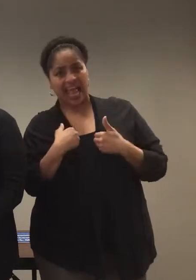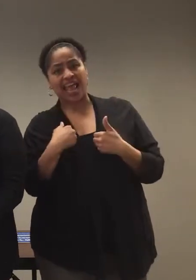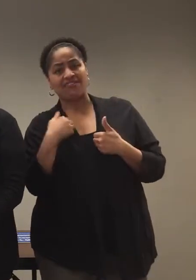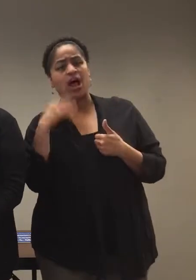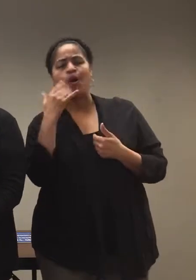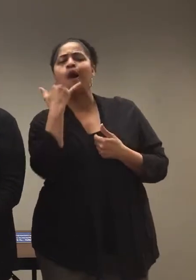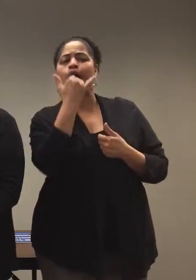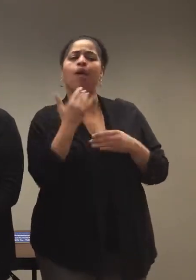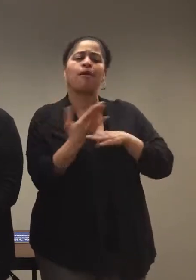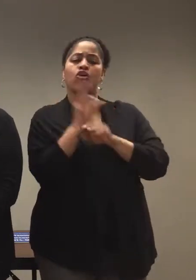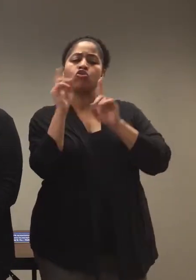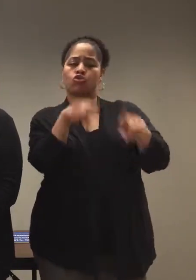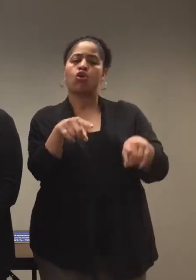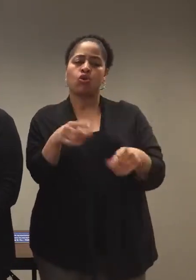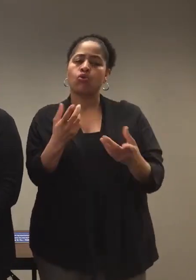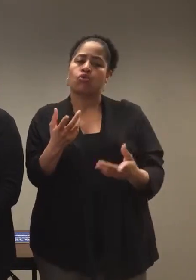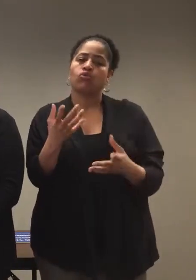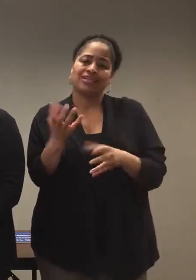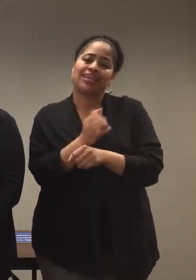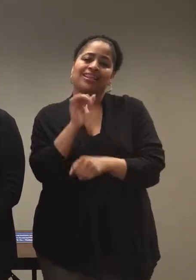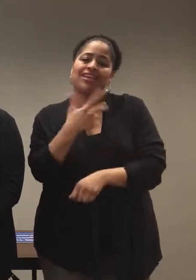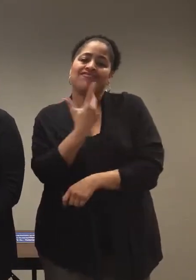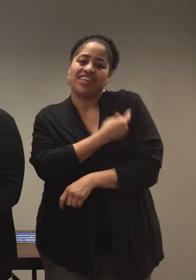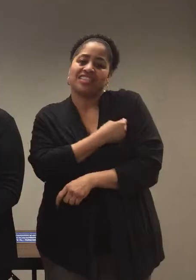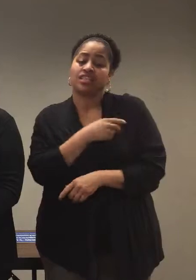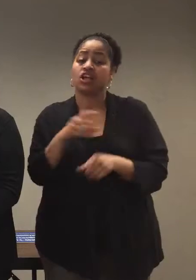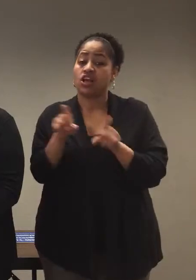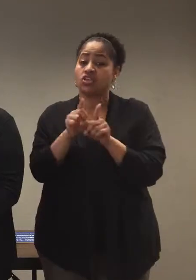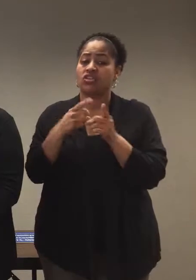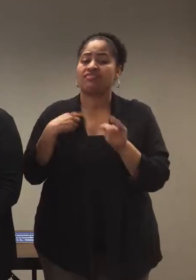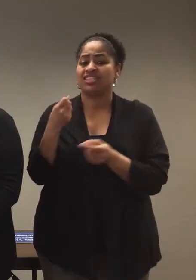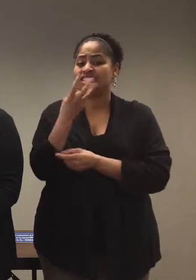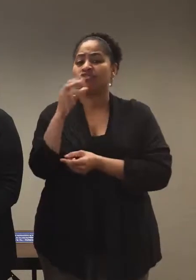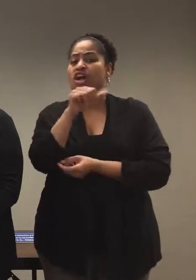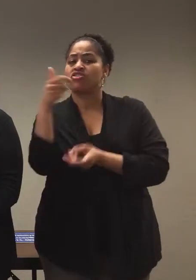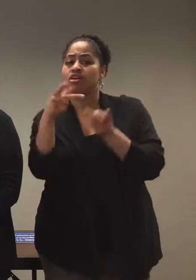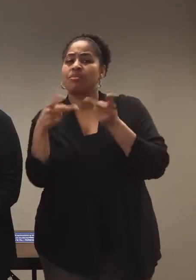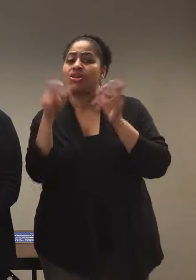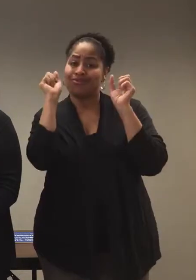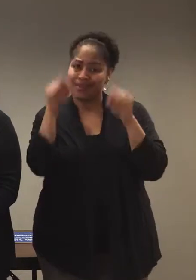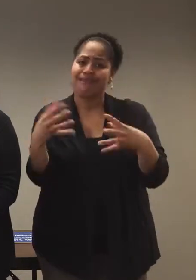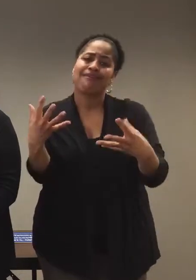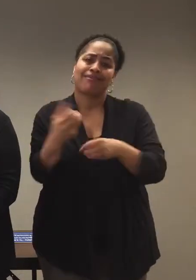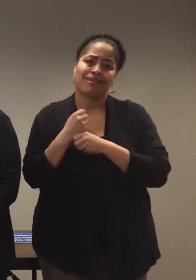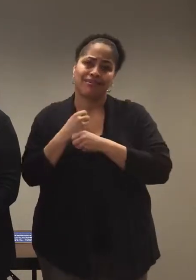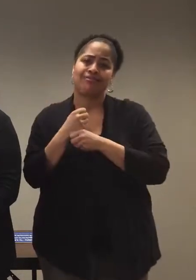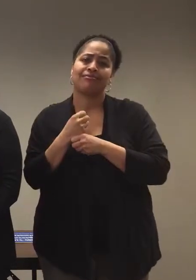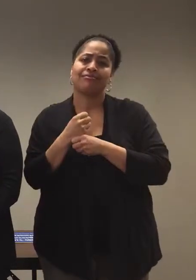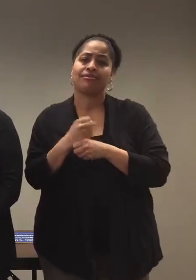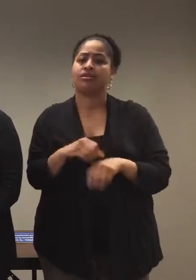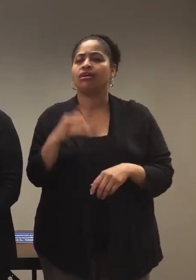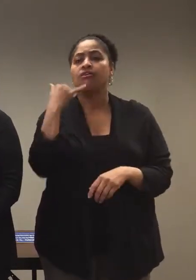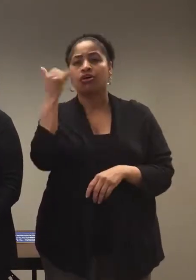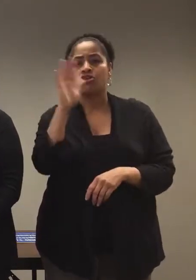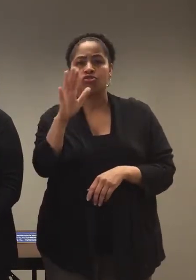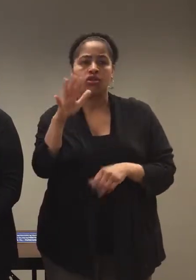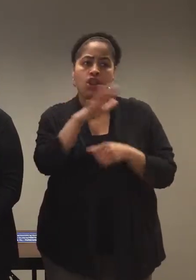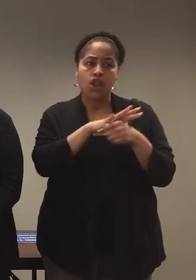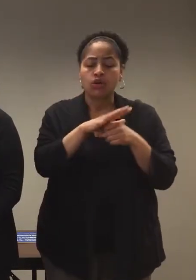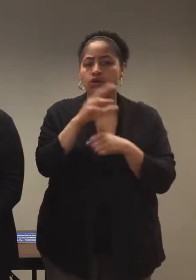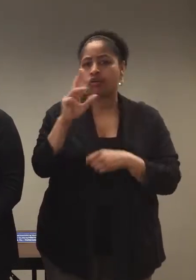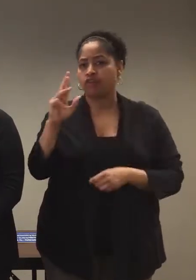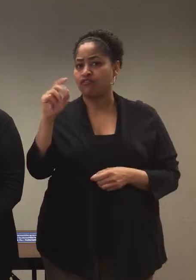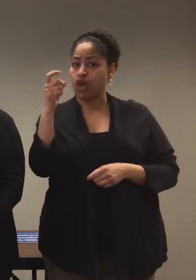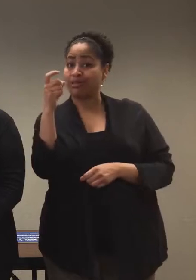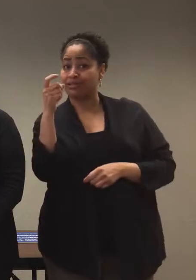would definitely call them before you go and show up for to get the vaccine. There are also several other places that you could get the vaccine by calling your local pharmacy to see